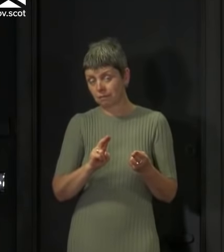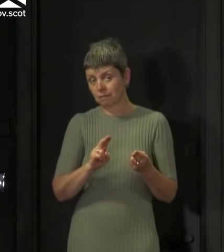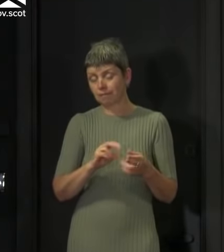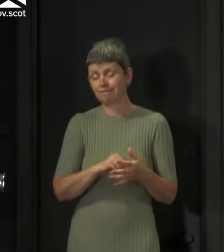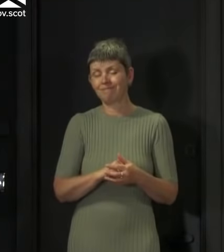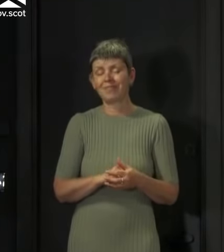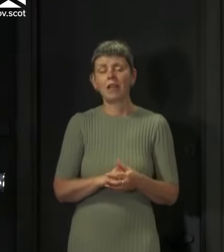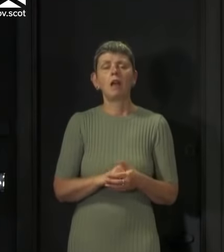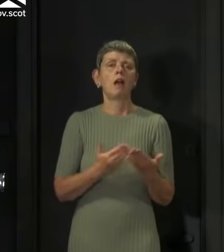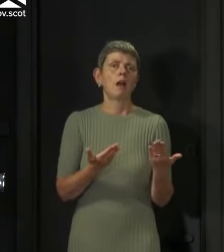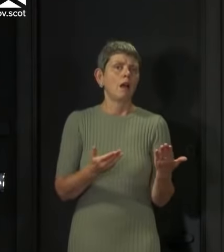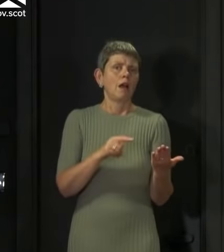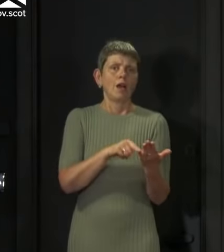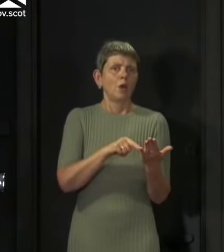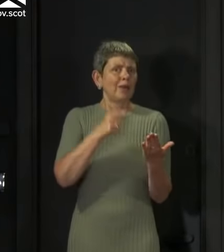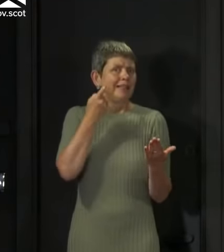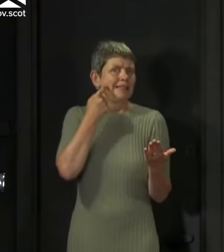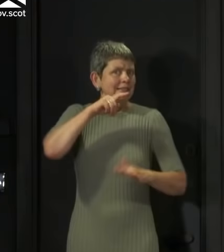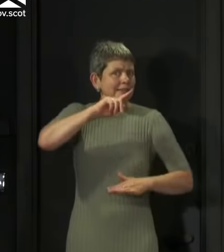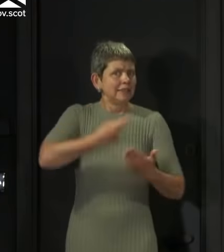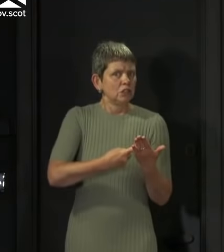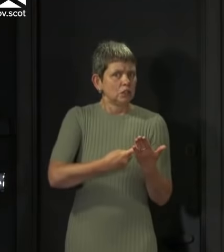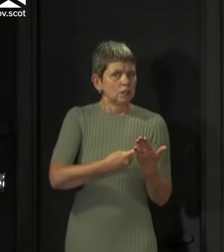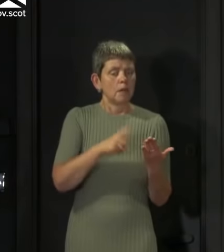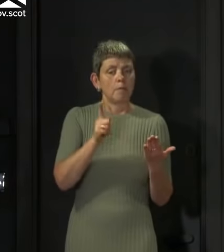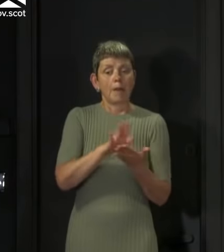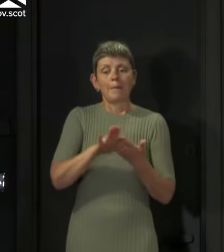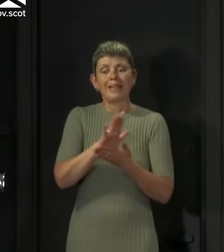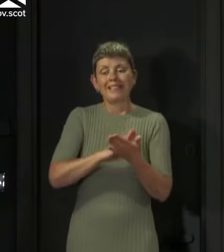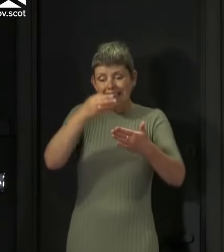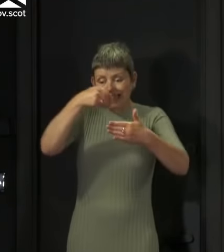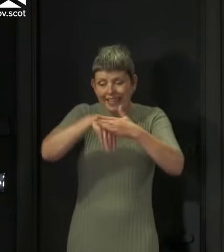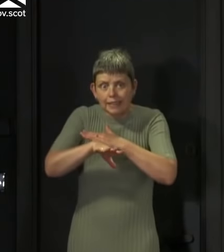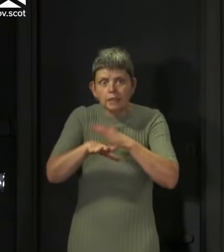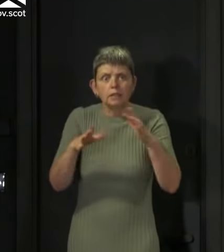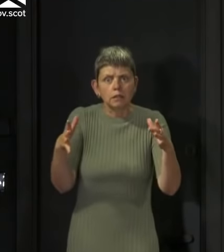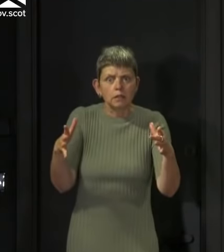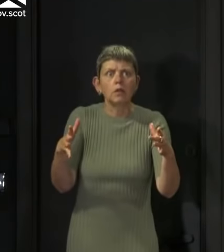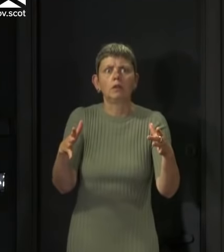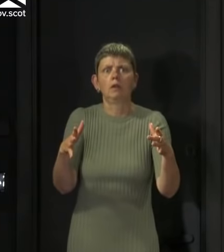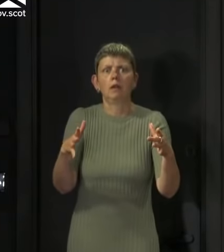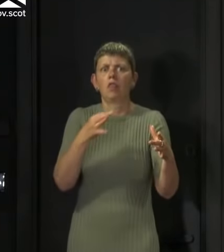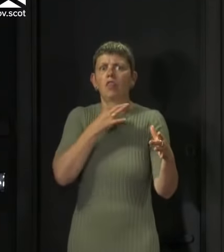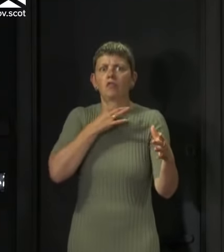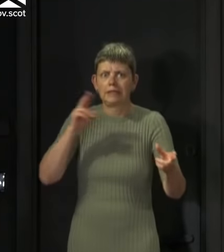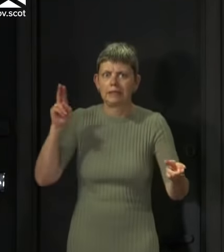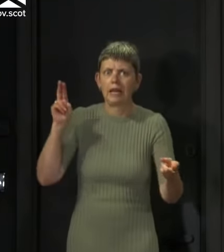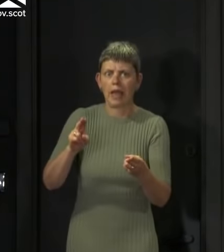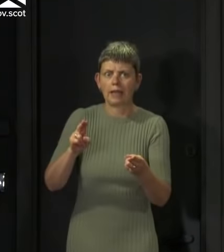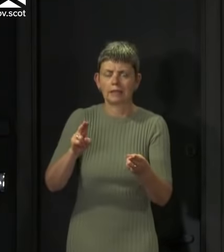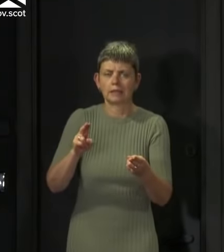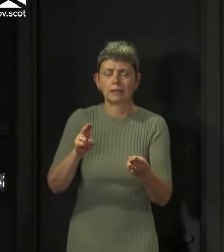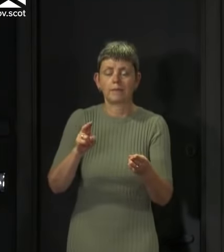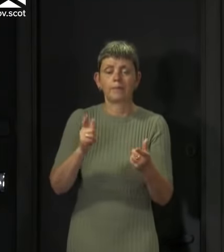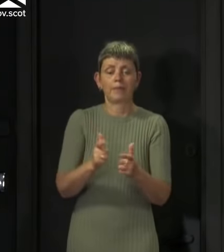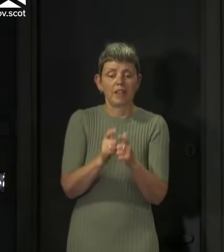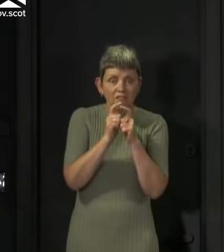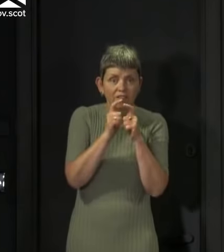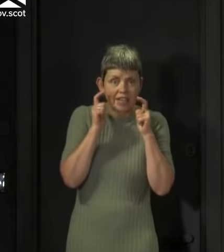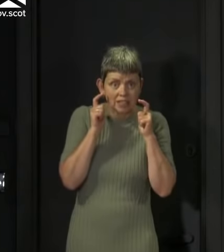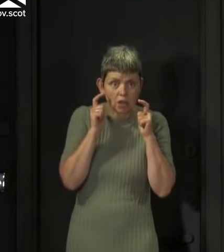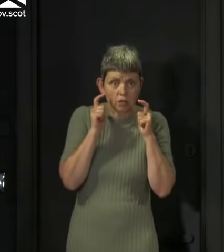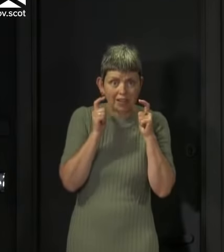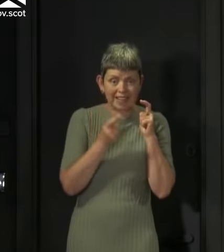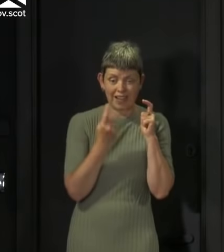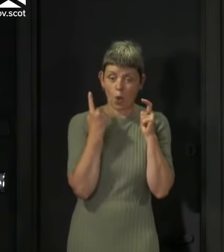lightly and they will help to reduce the risk in enclosed spaces in particular. But it's important to remember that face coverings are just